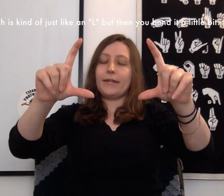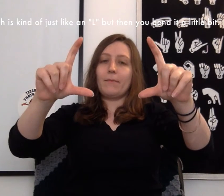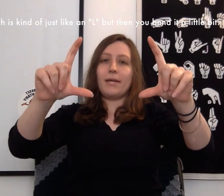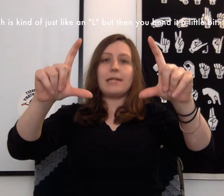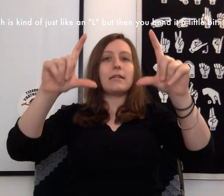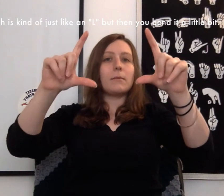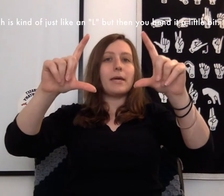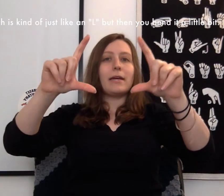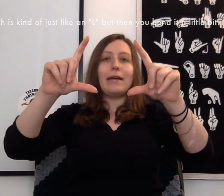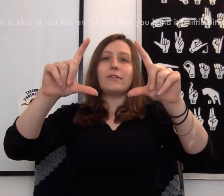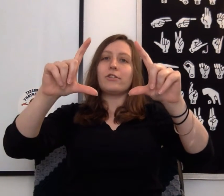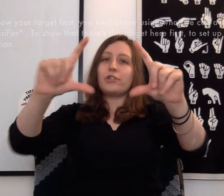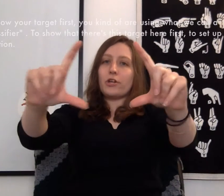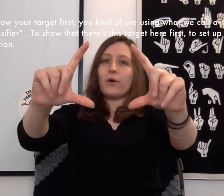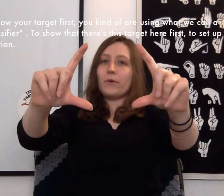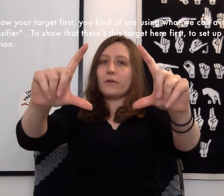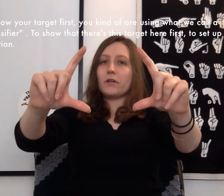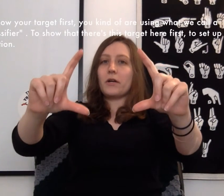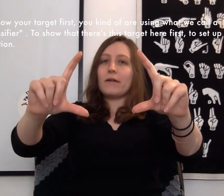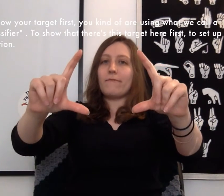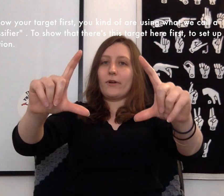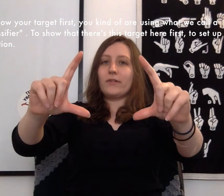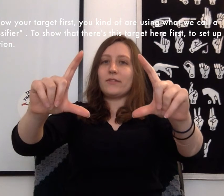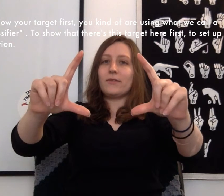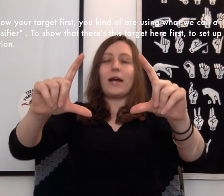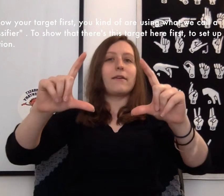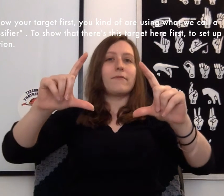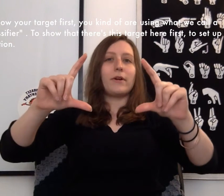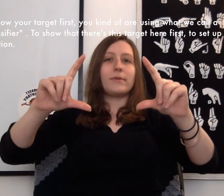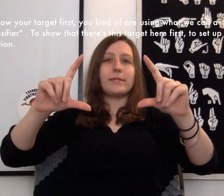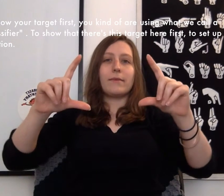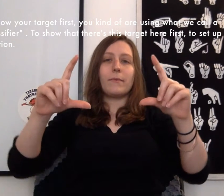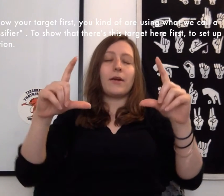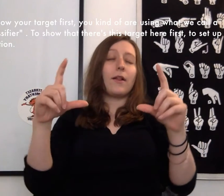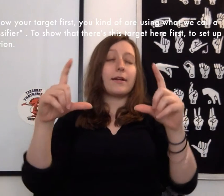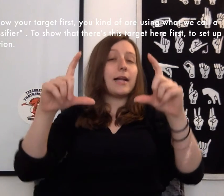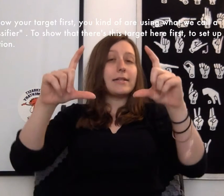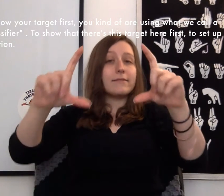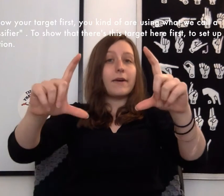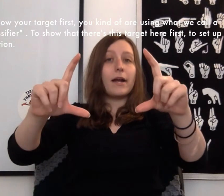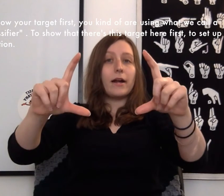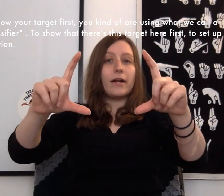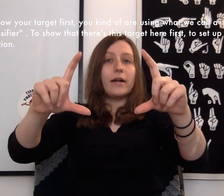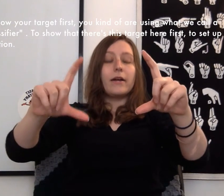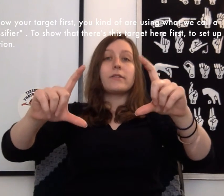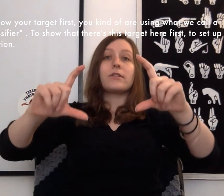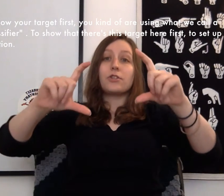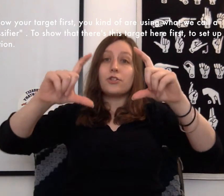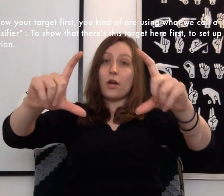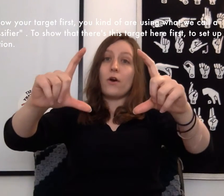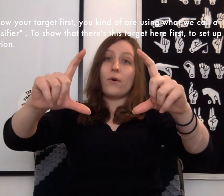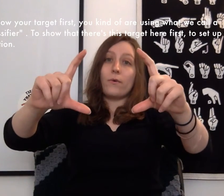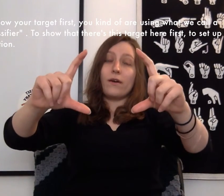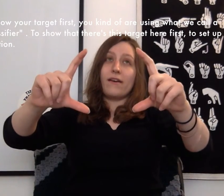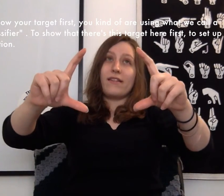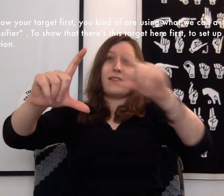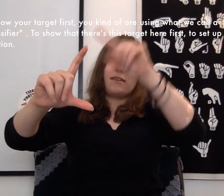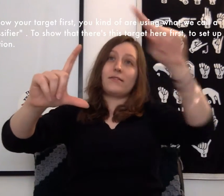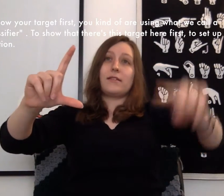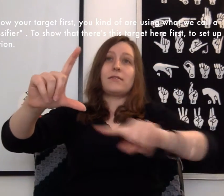then you bend it a little bit to show your target first. You kind of are using what we call a classifier to show that there's this